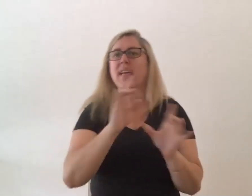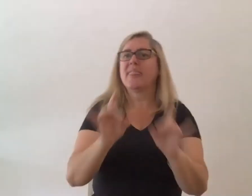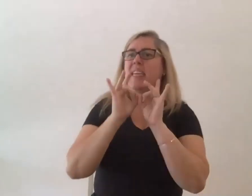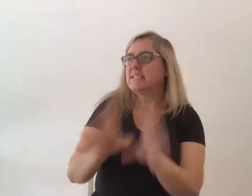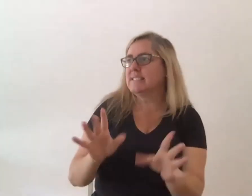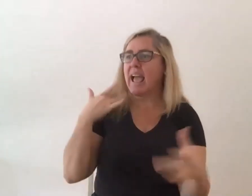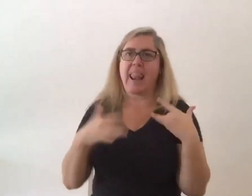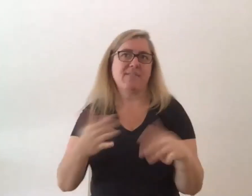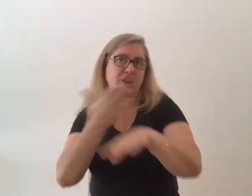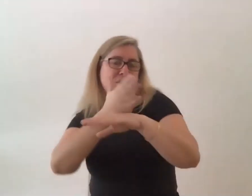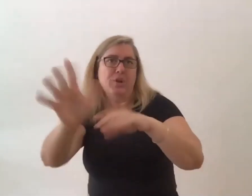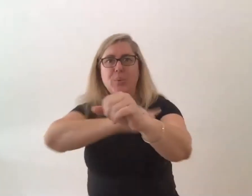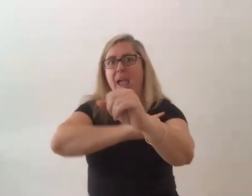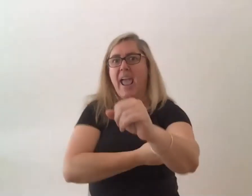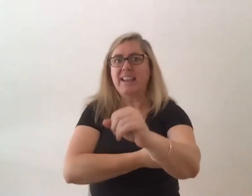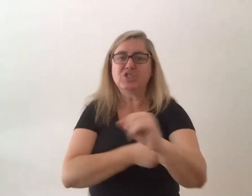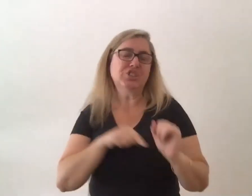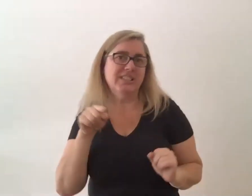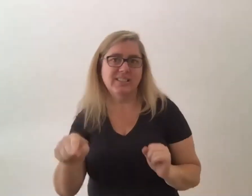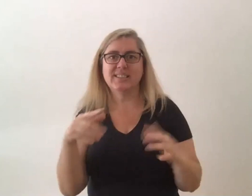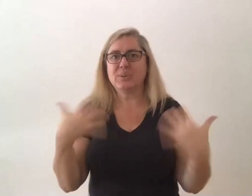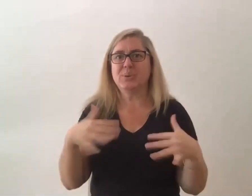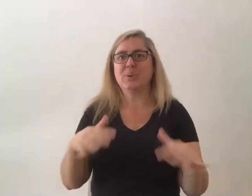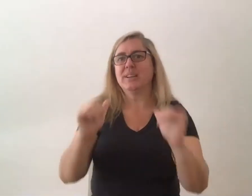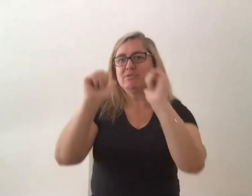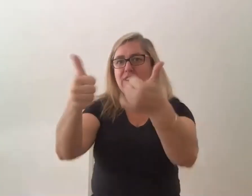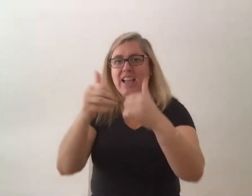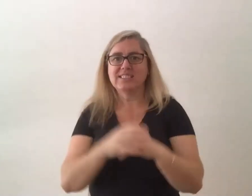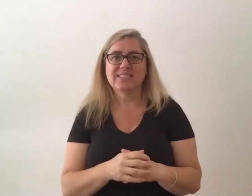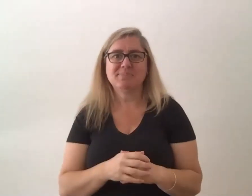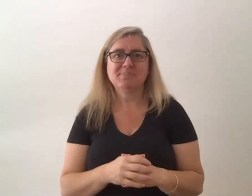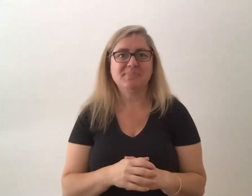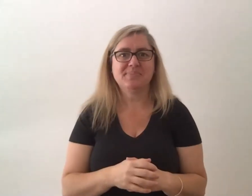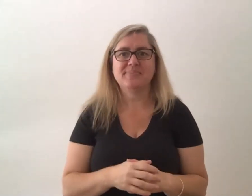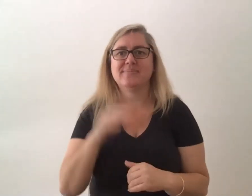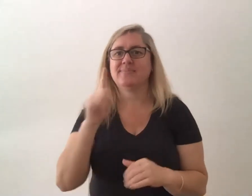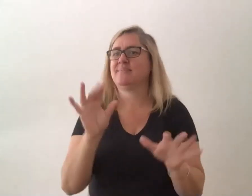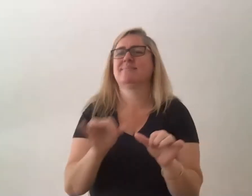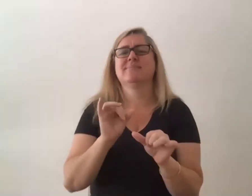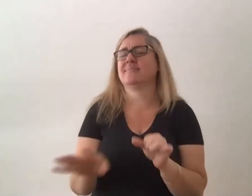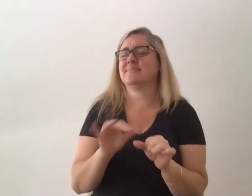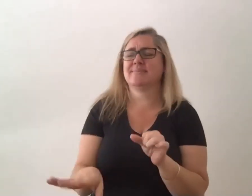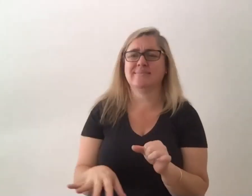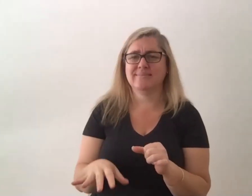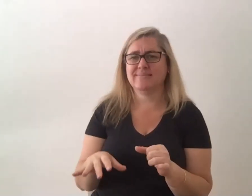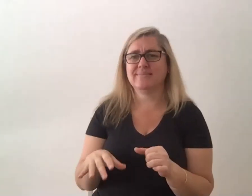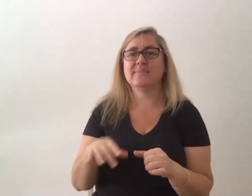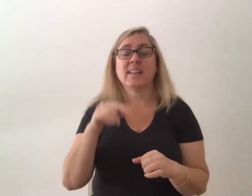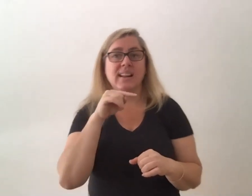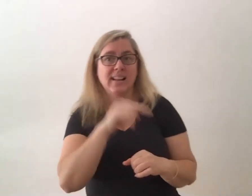it's great amazing that's so brilliant so yeah qualia is going